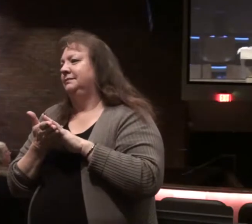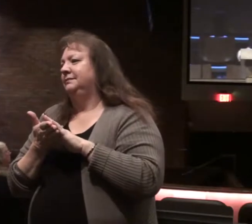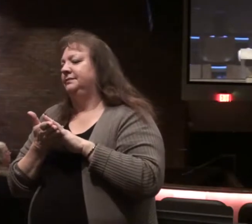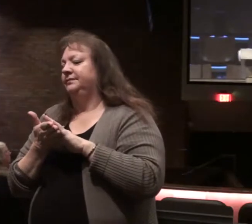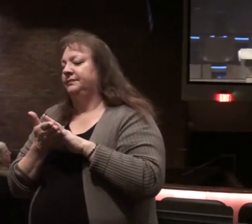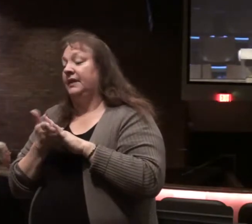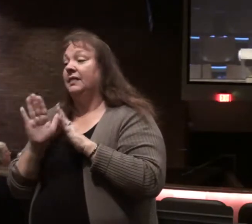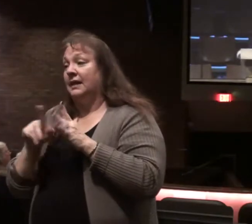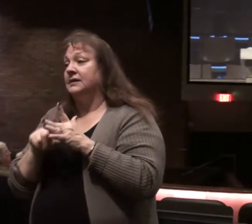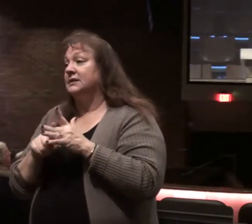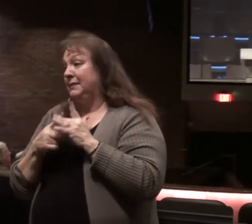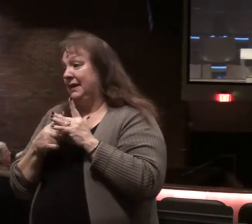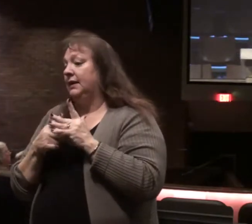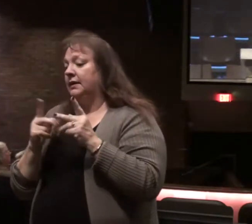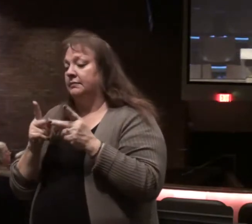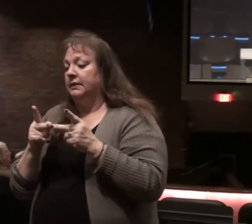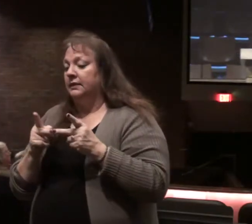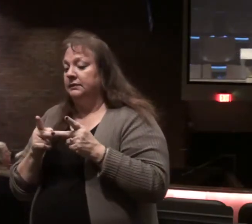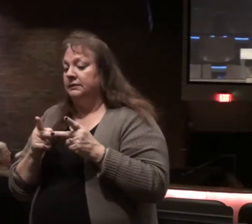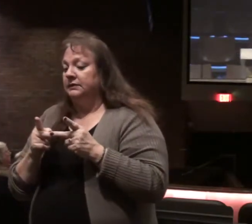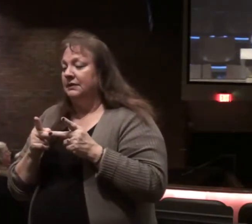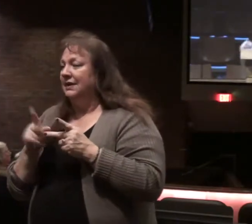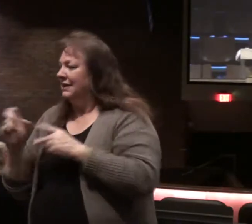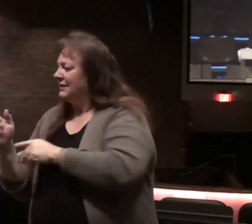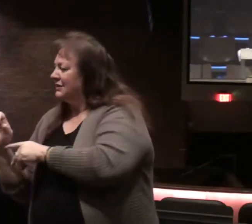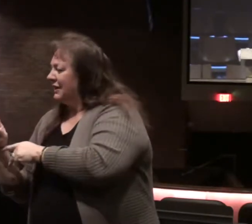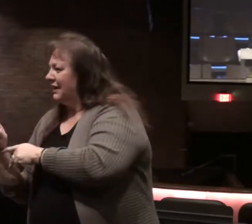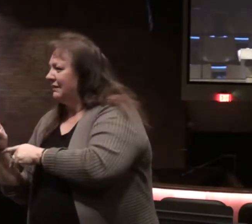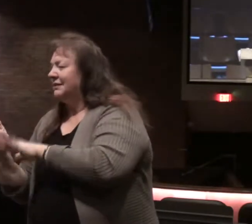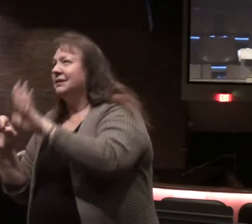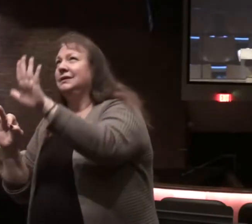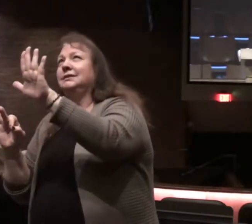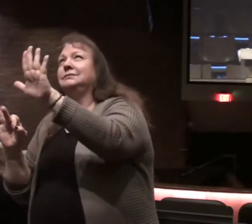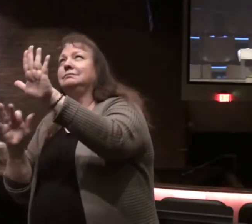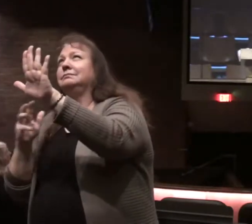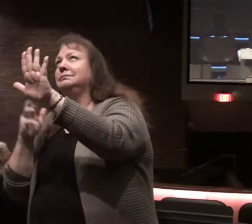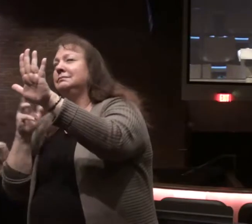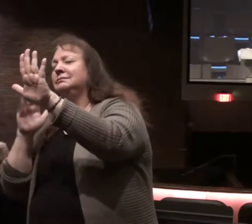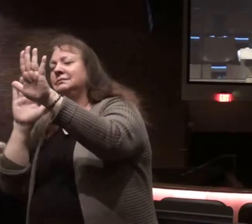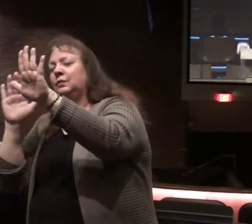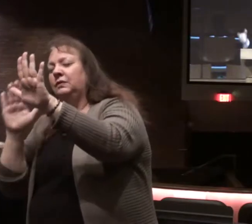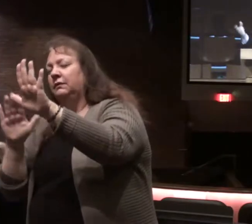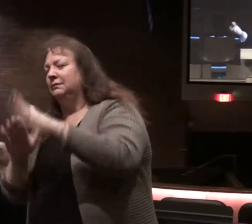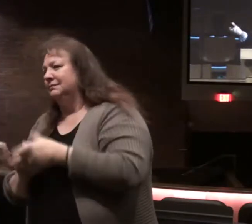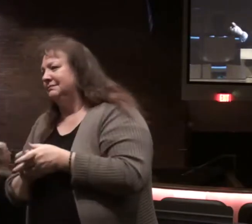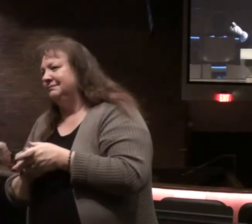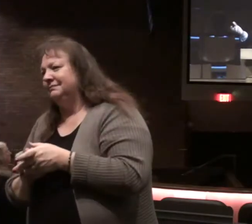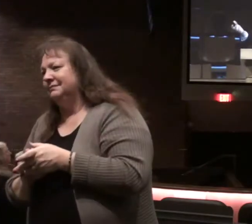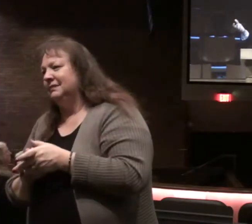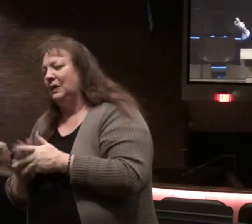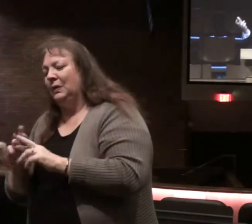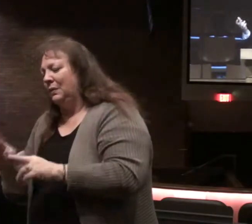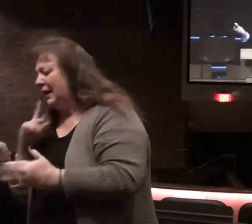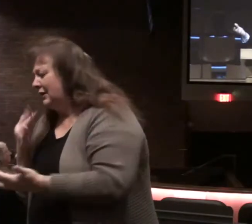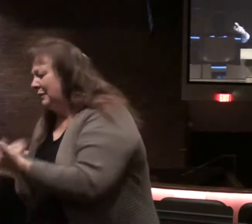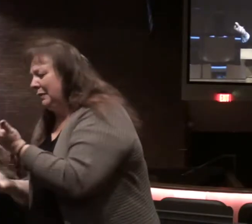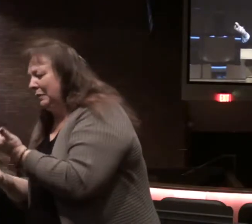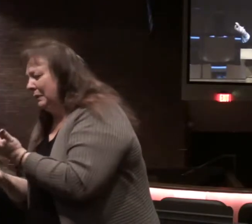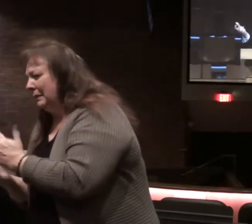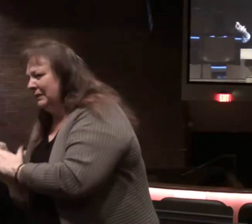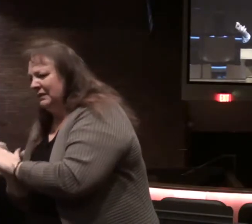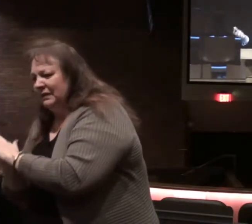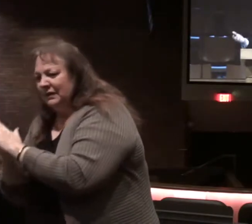that's the starting point there is a way for the chaff that's how amazing our Lord is those who fit for burning right away